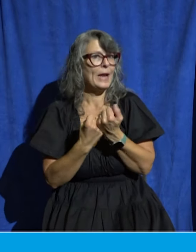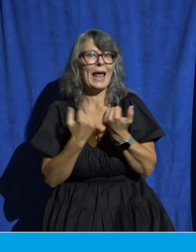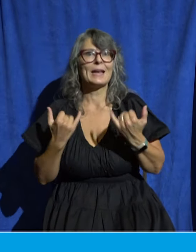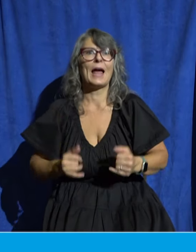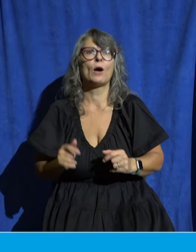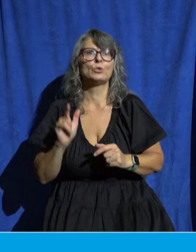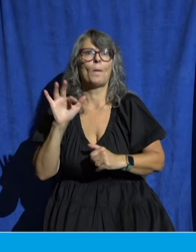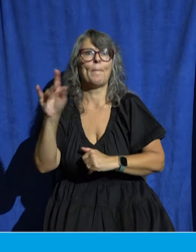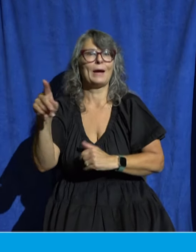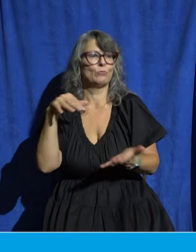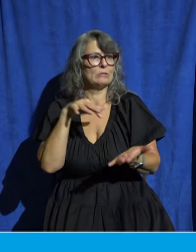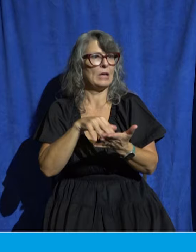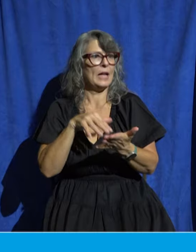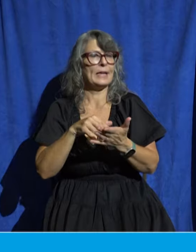like only God can do that